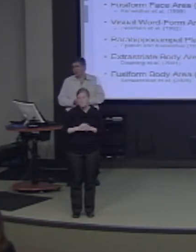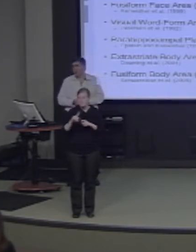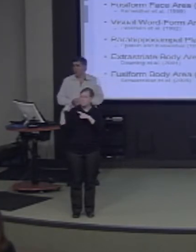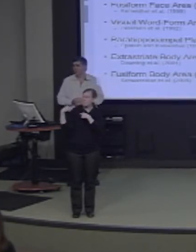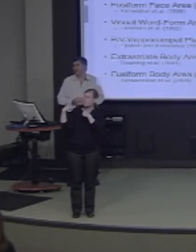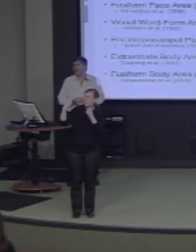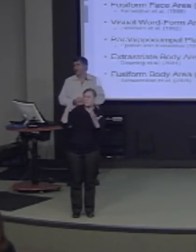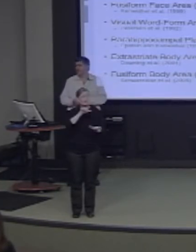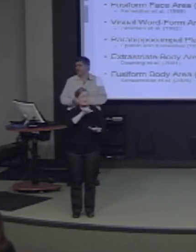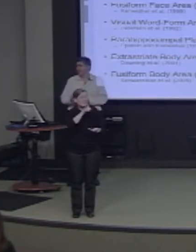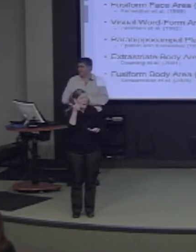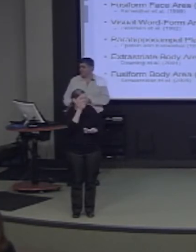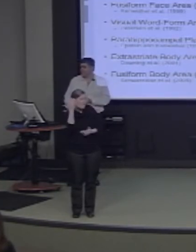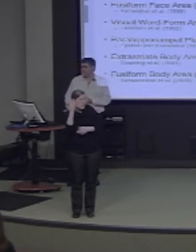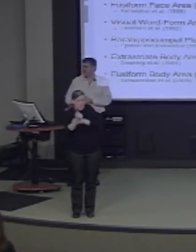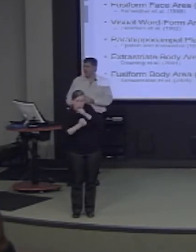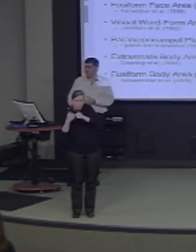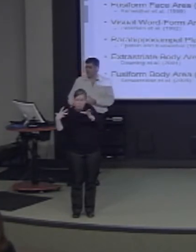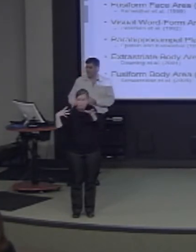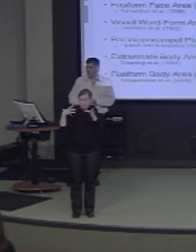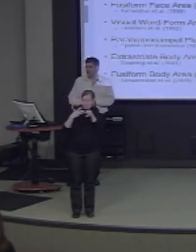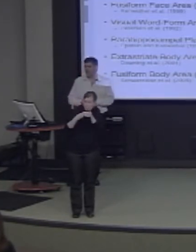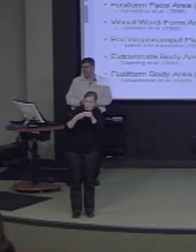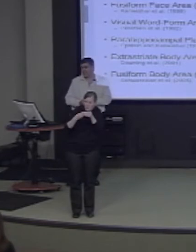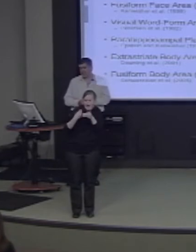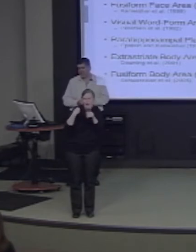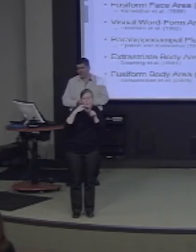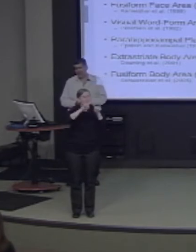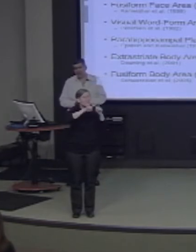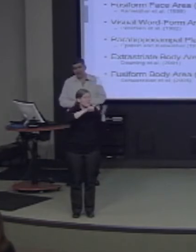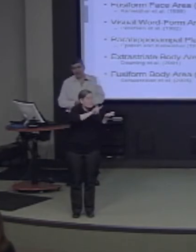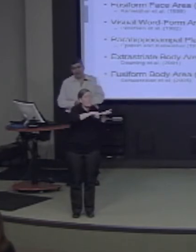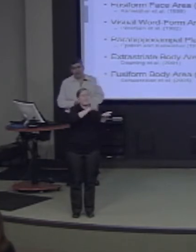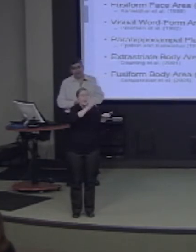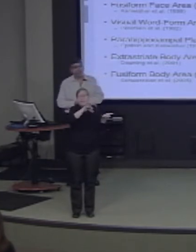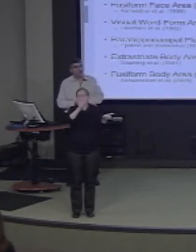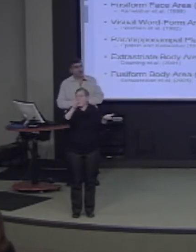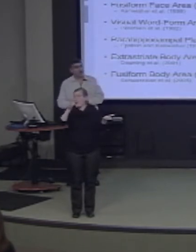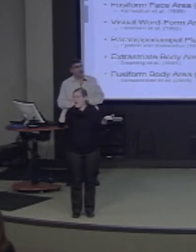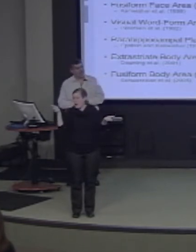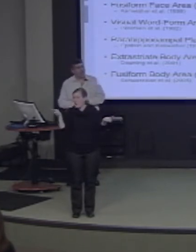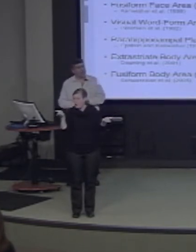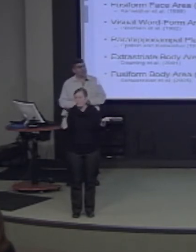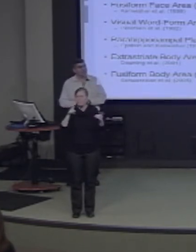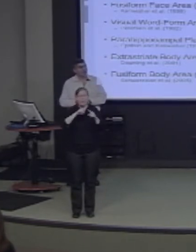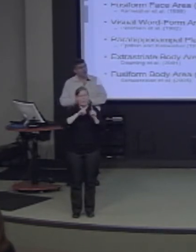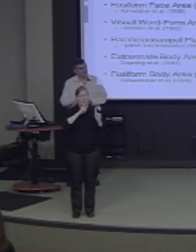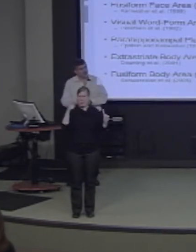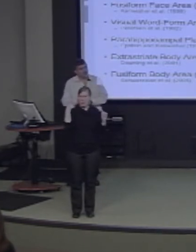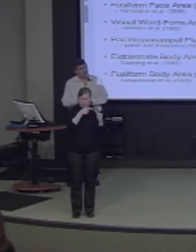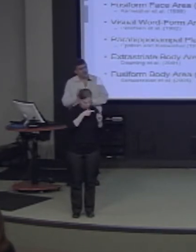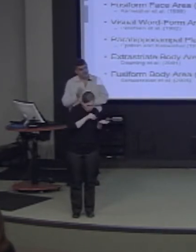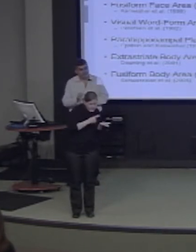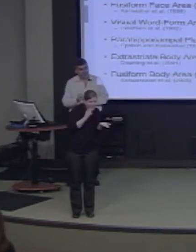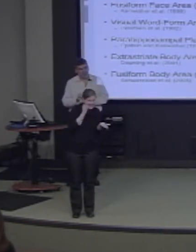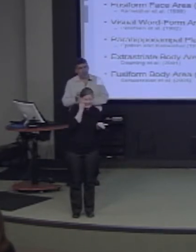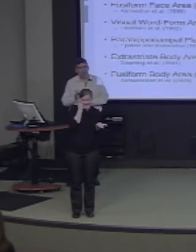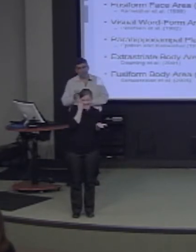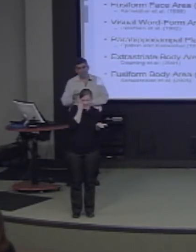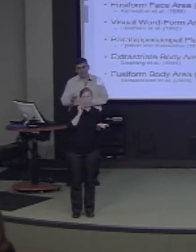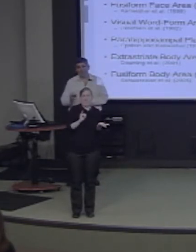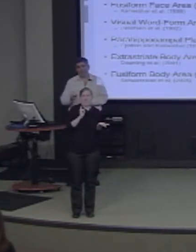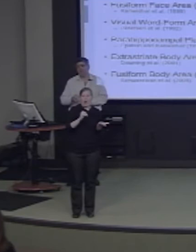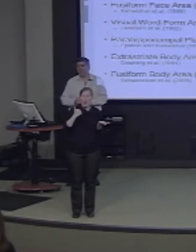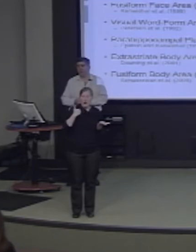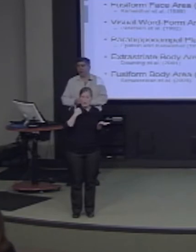there have been extensive findings suggesting that the brain has very dedicated,